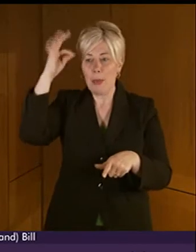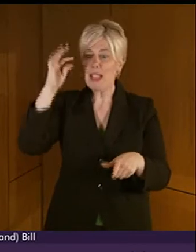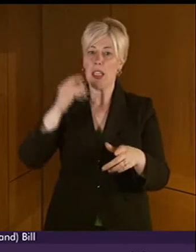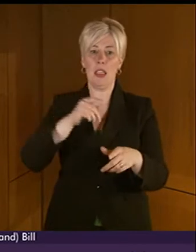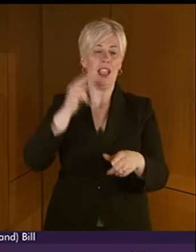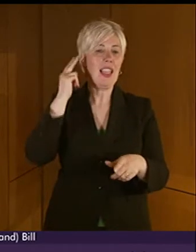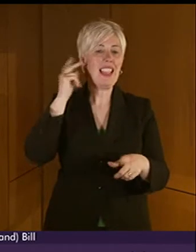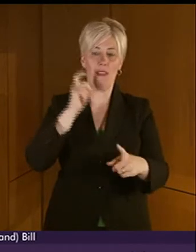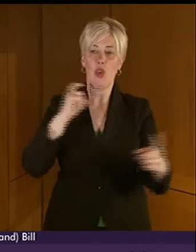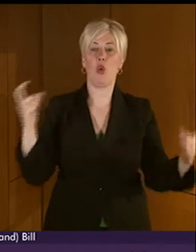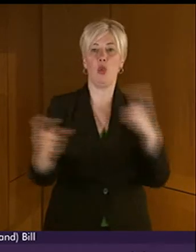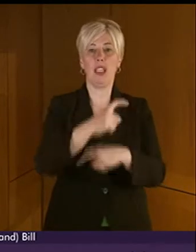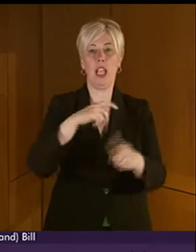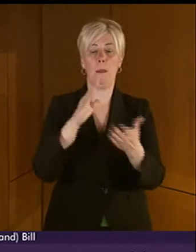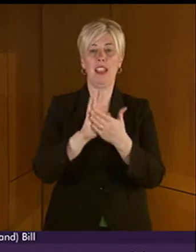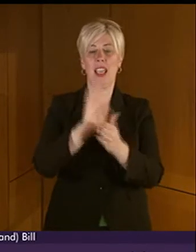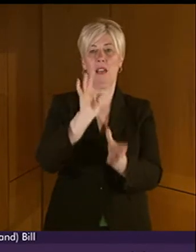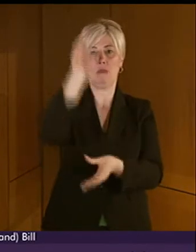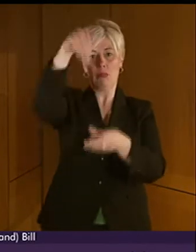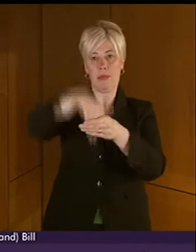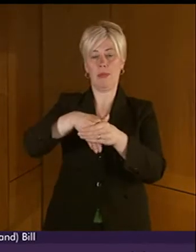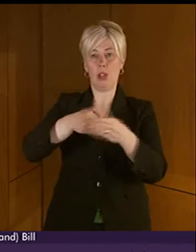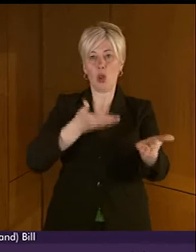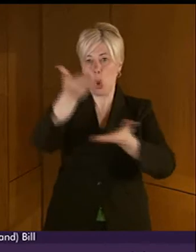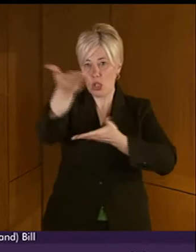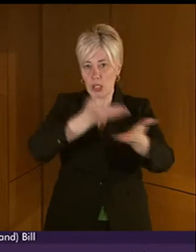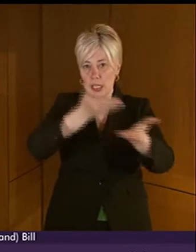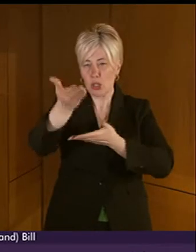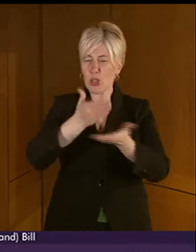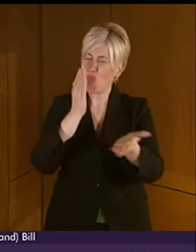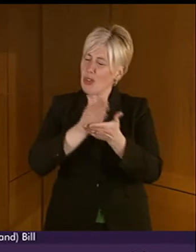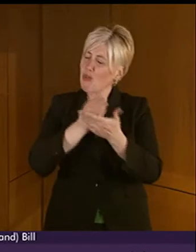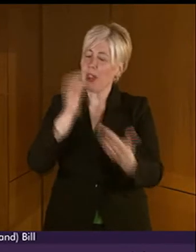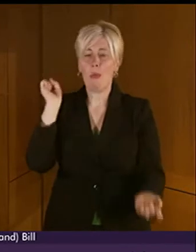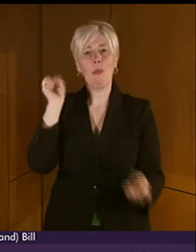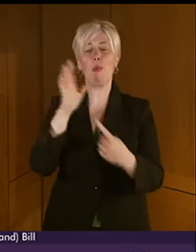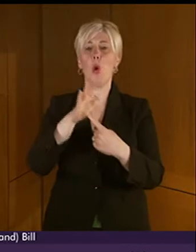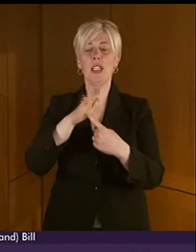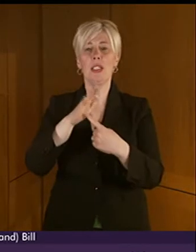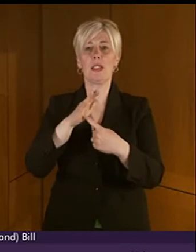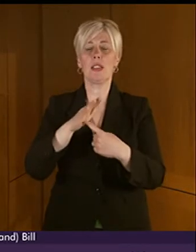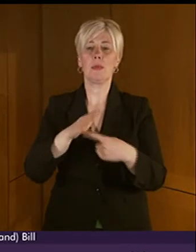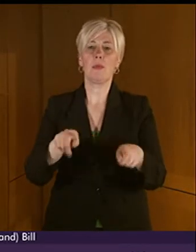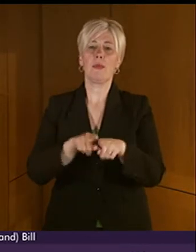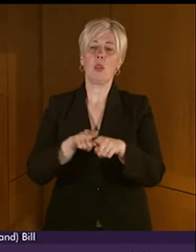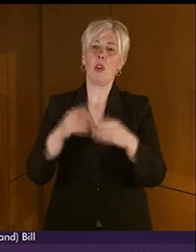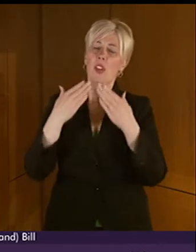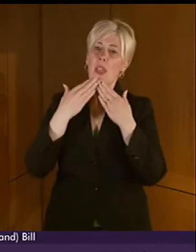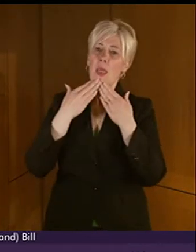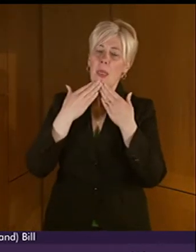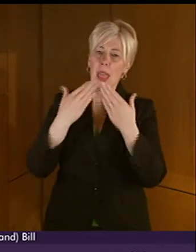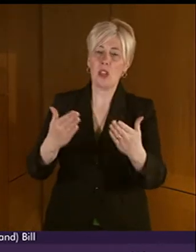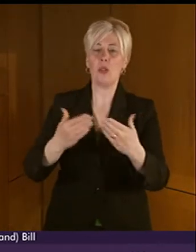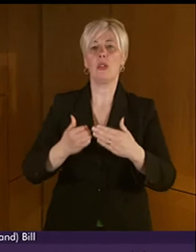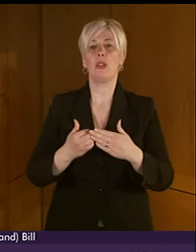in a consultation process which is of so much importance to them. I'd also like to thank all of the people who